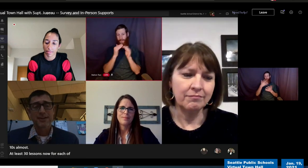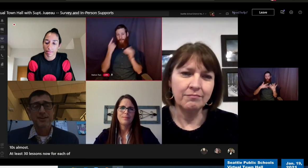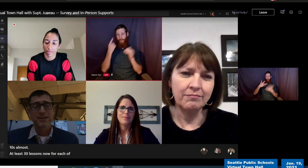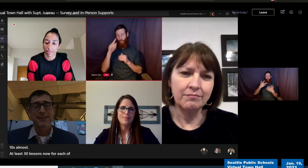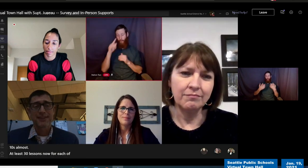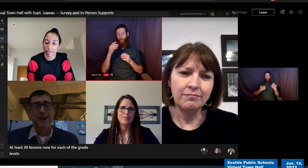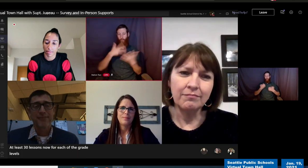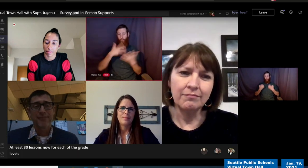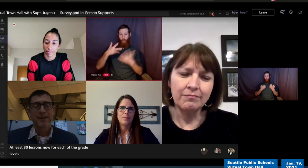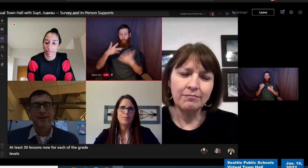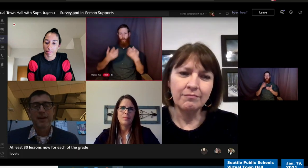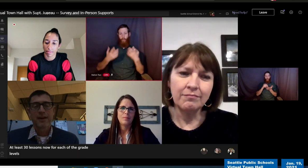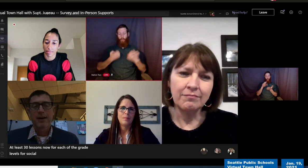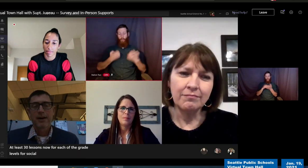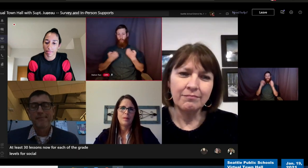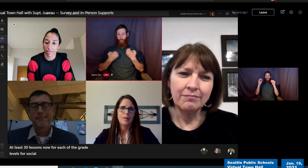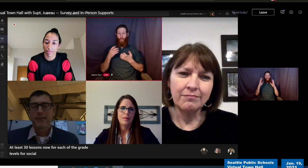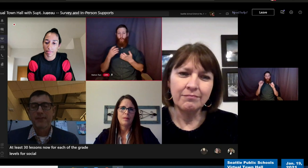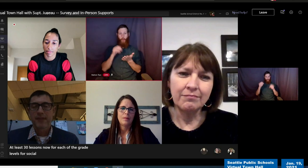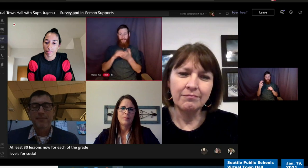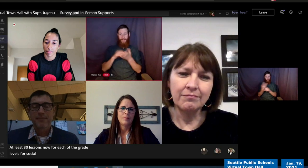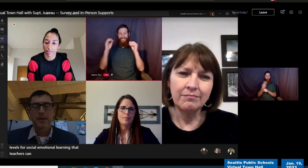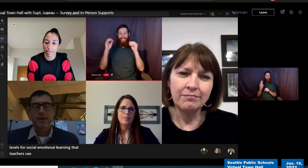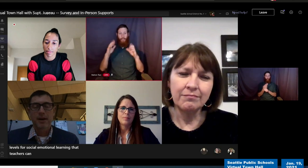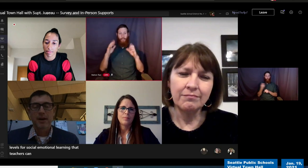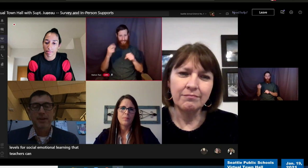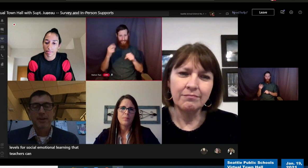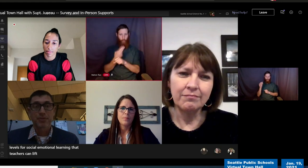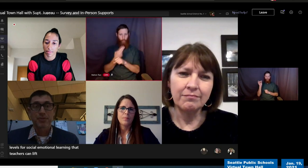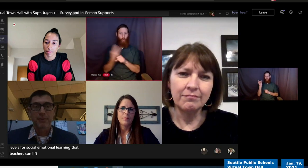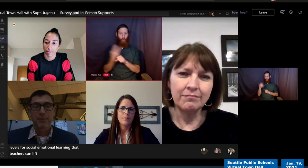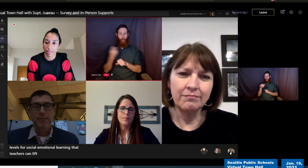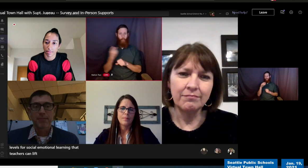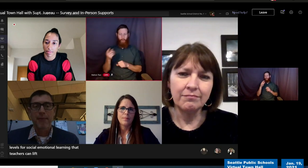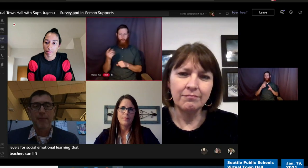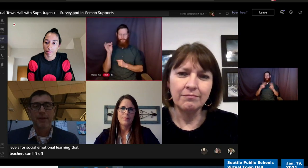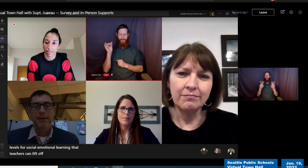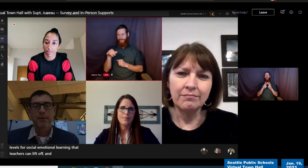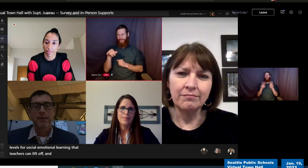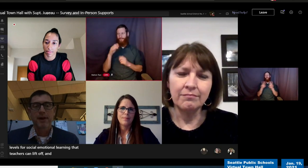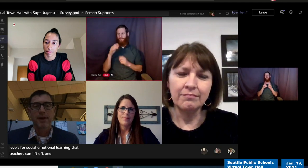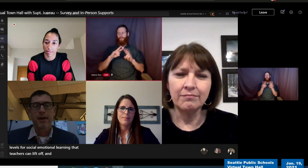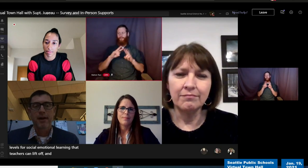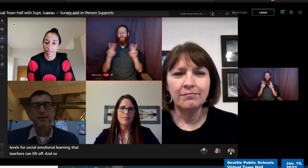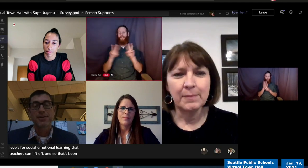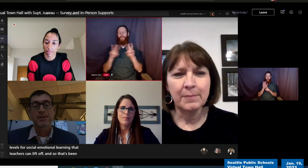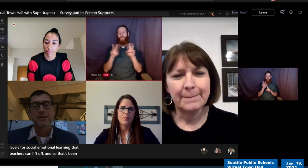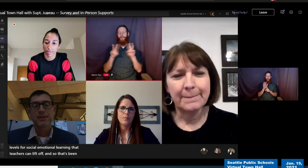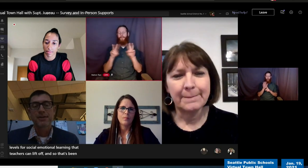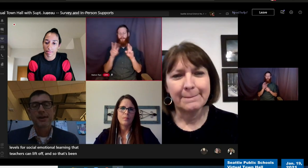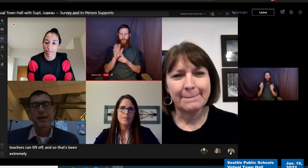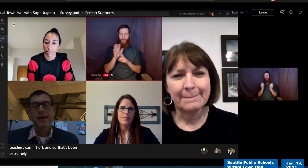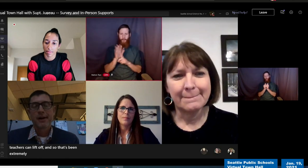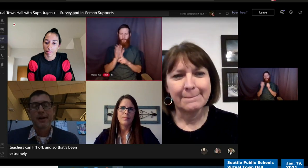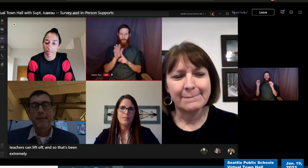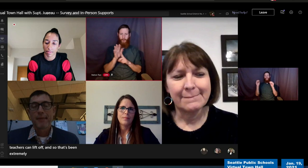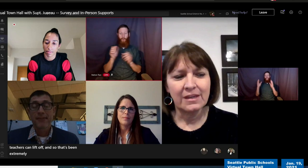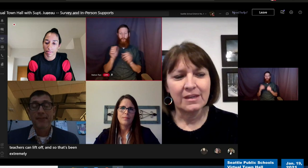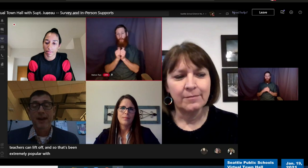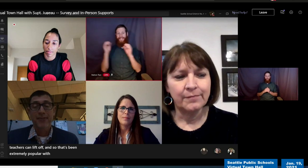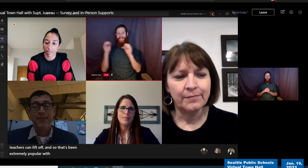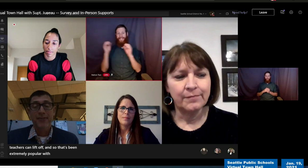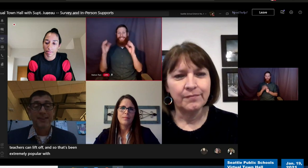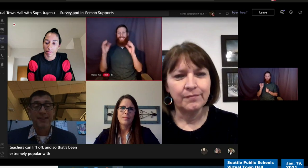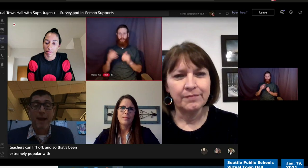lift off. And so that's been extremely popular with our teachers that started actually